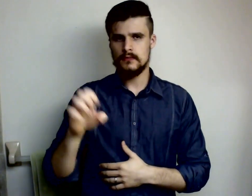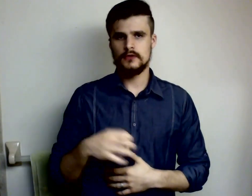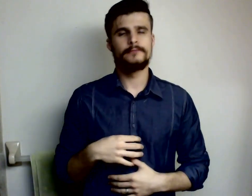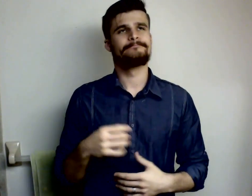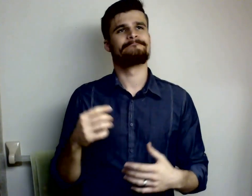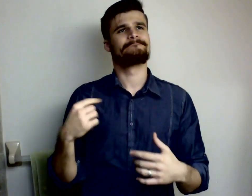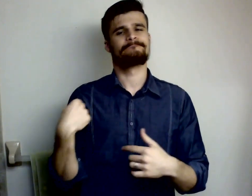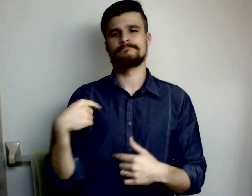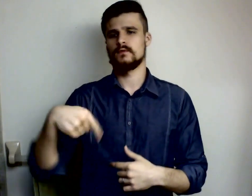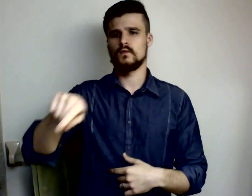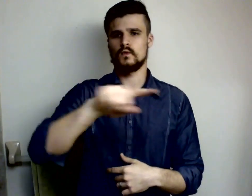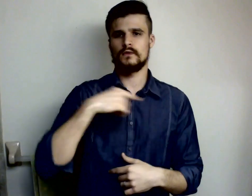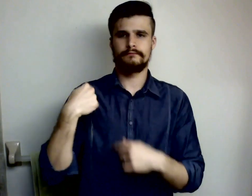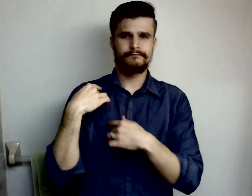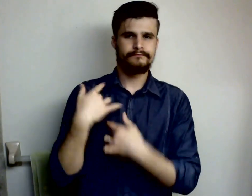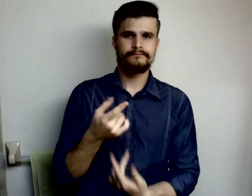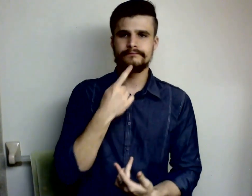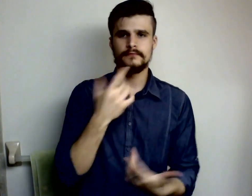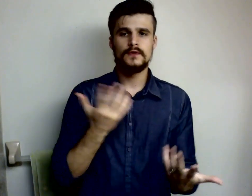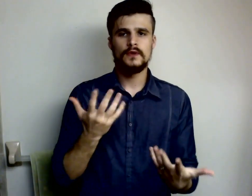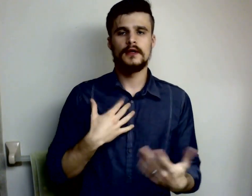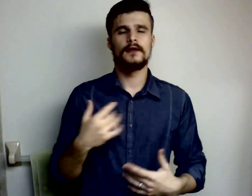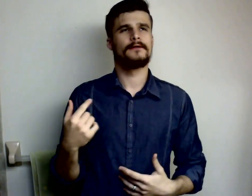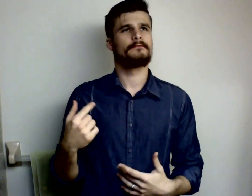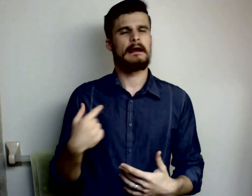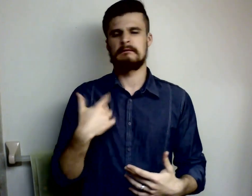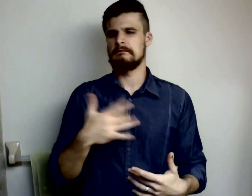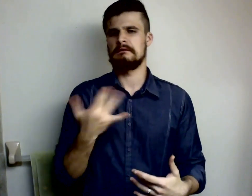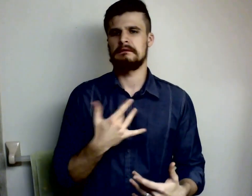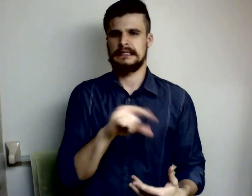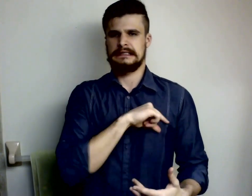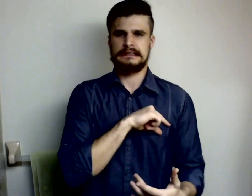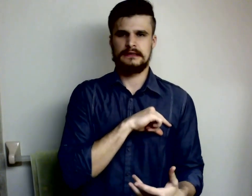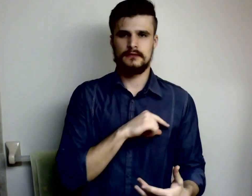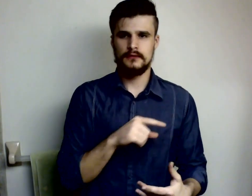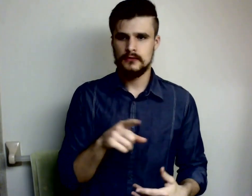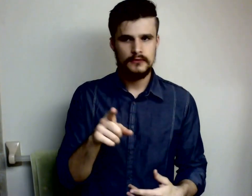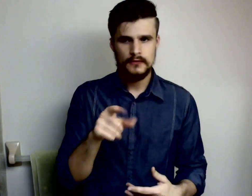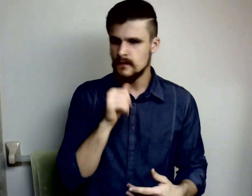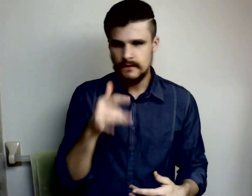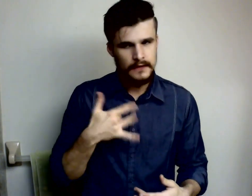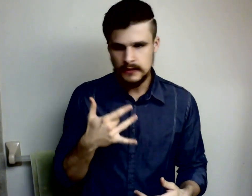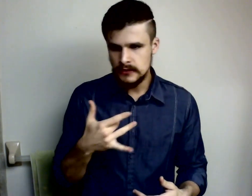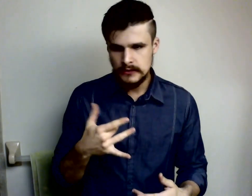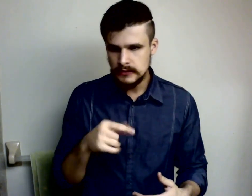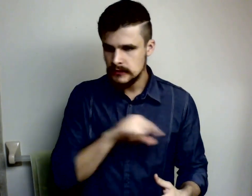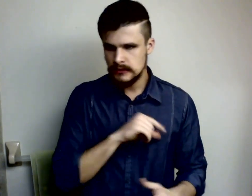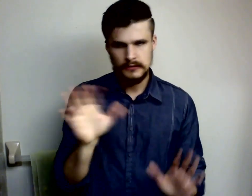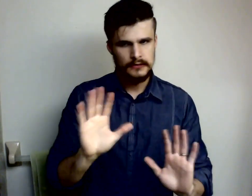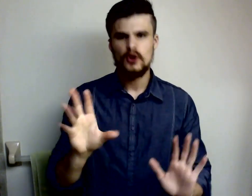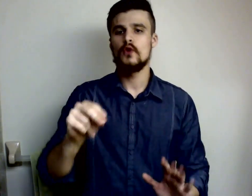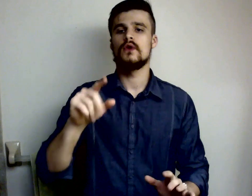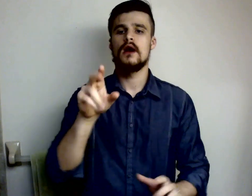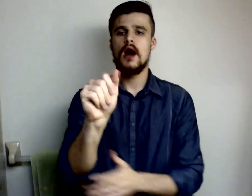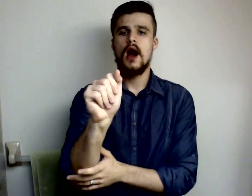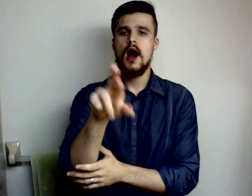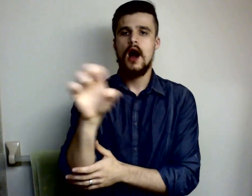that's wrong language you don't feel guilty you are guilty it's not a feeling it is an objective